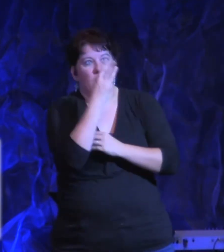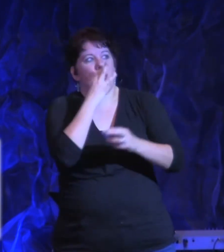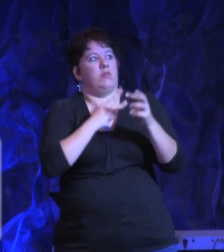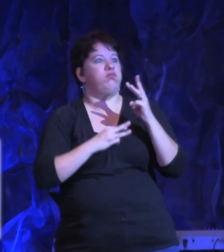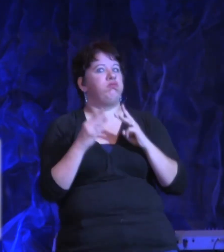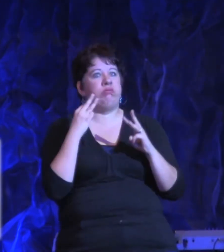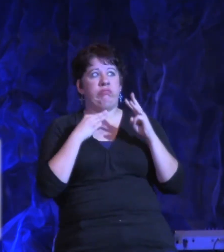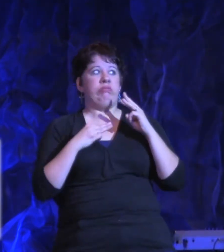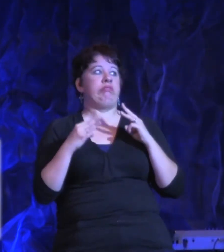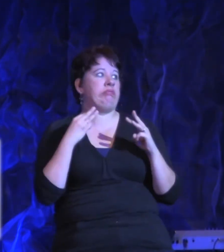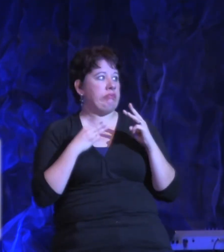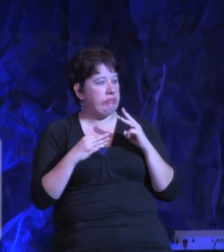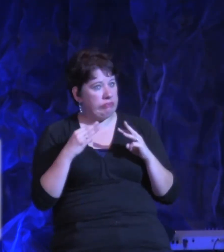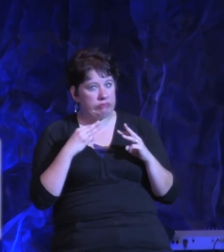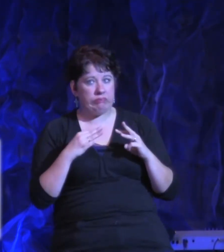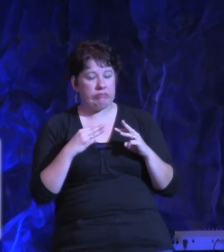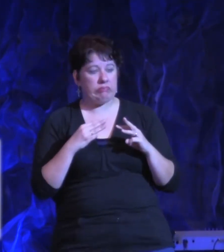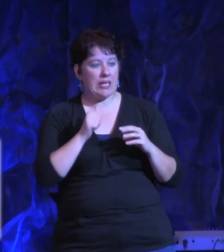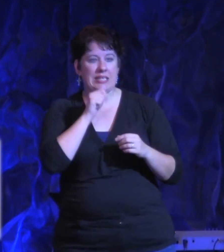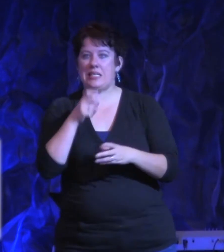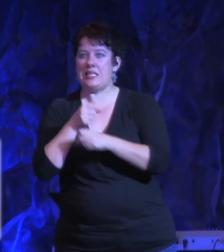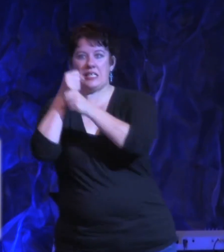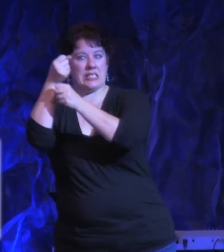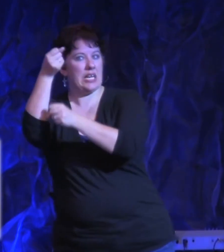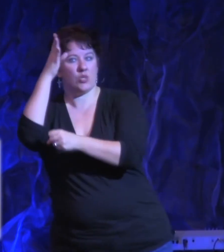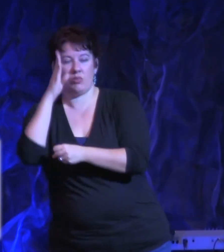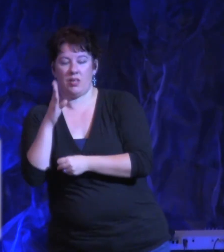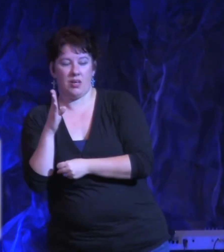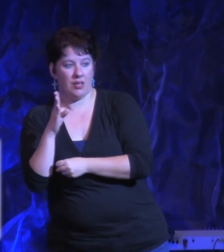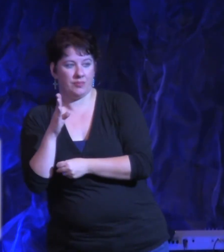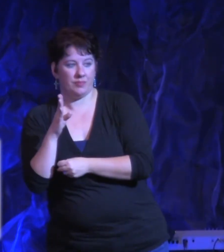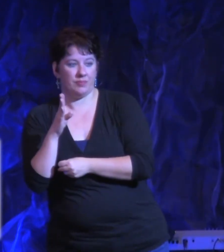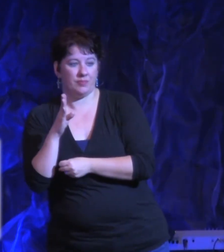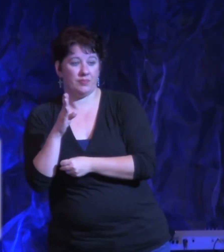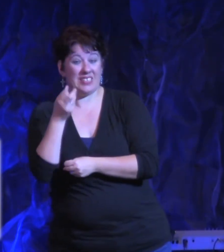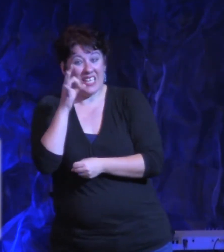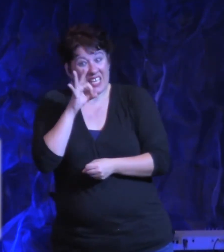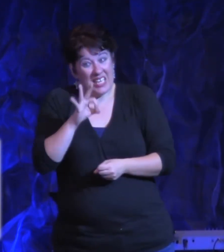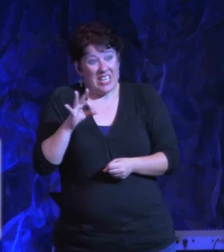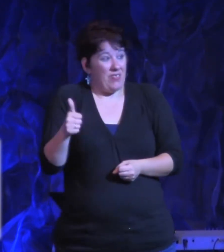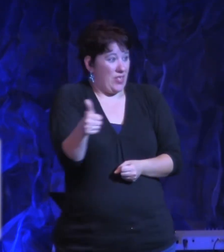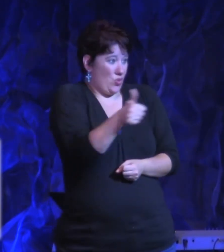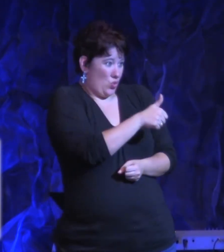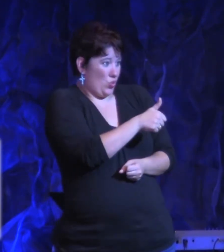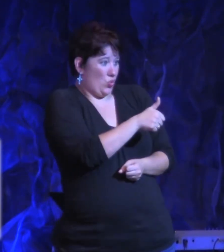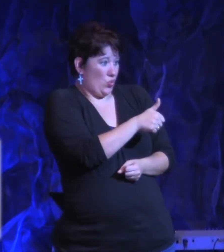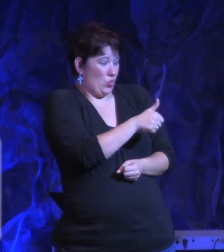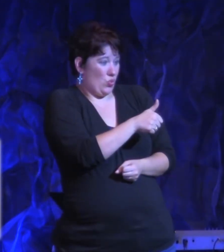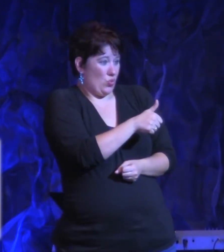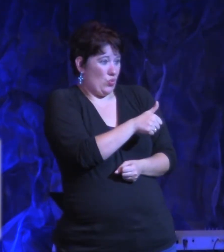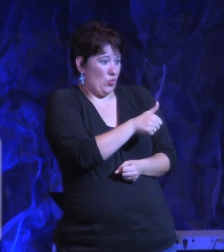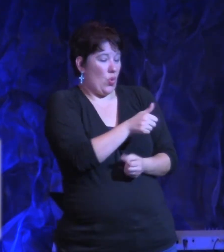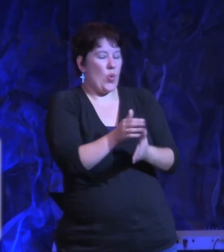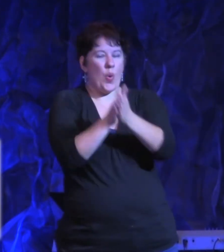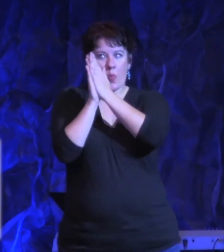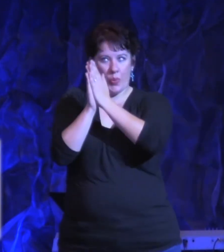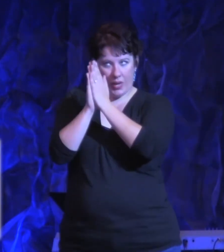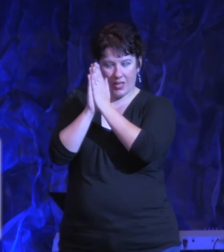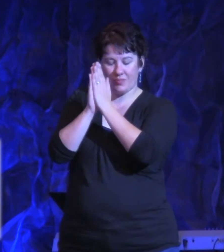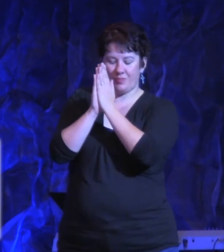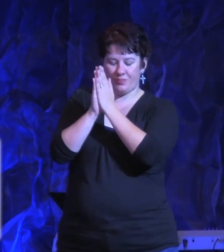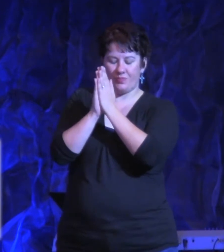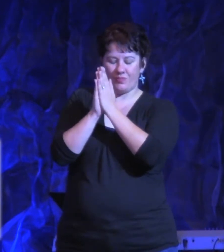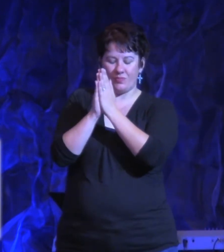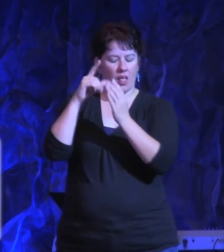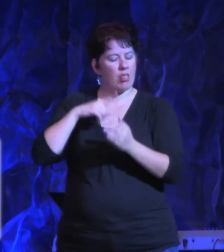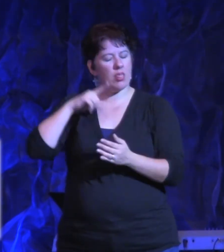Come on, if that's you today, come on, let's ask the Lord to just break doubt off of our lives. Let's ask Him to just break. Come on, let's ask Him,